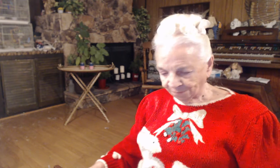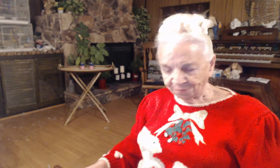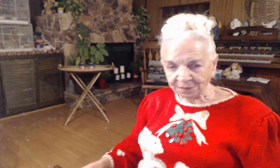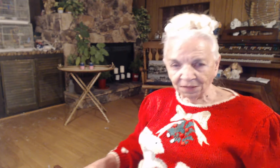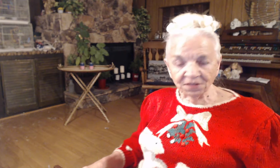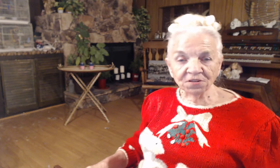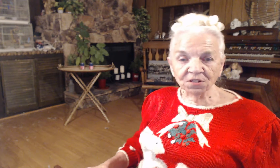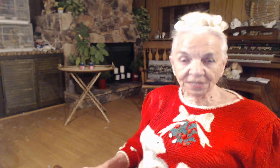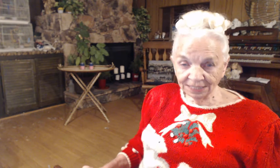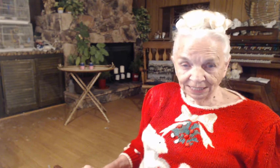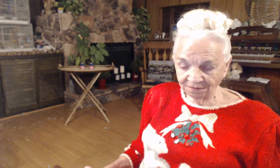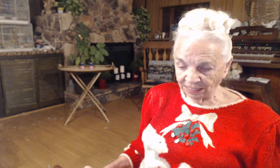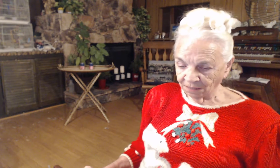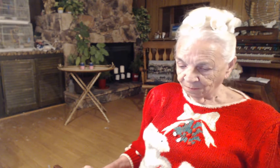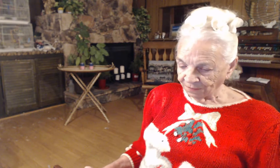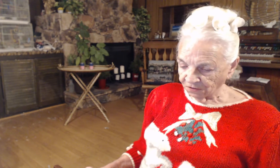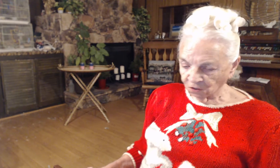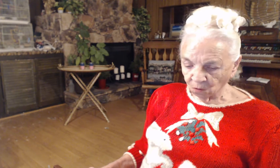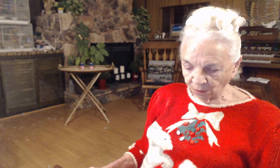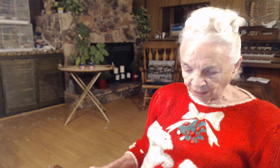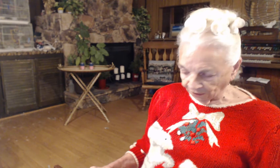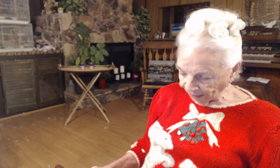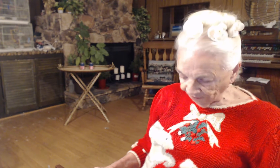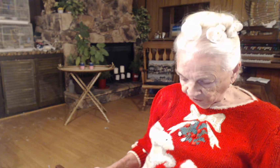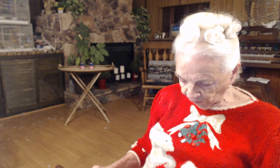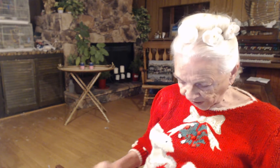This is Sunday evening, so we are in the New Testament.